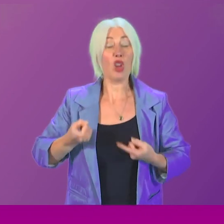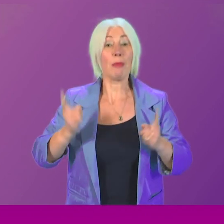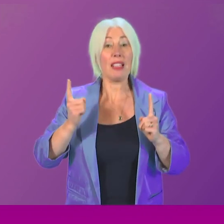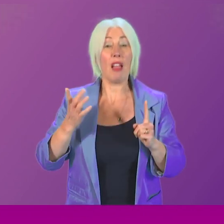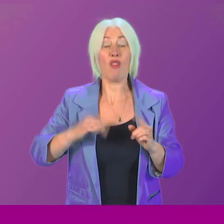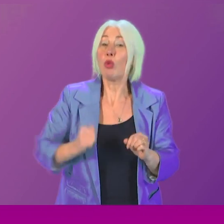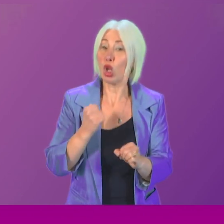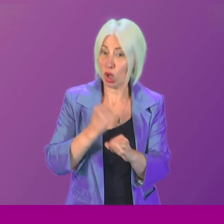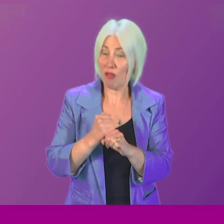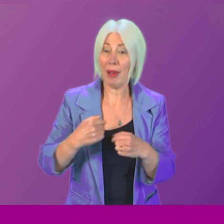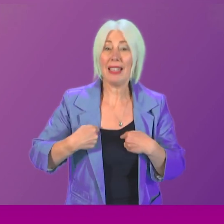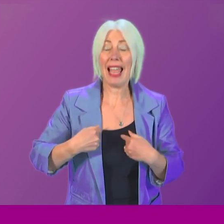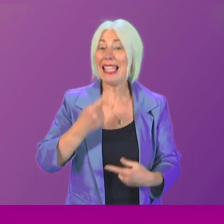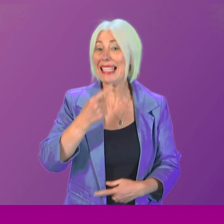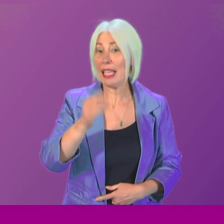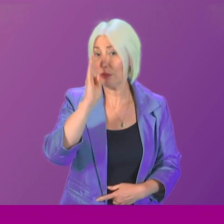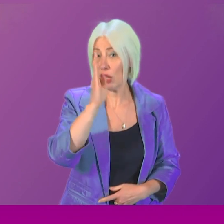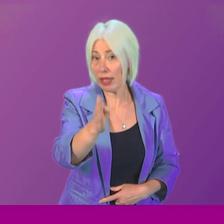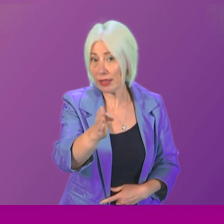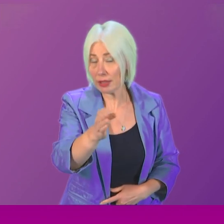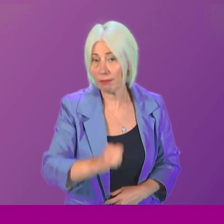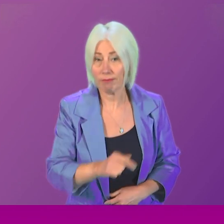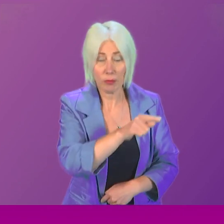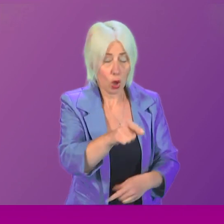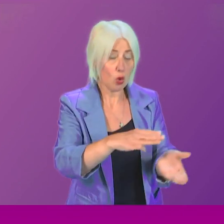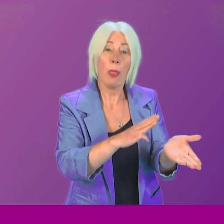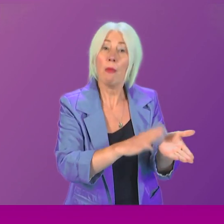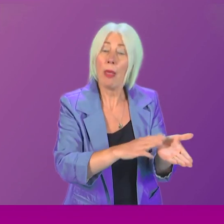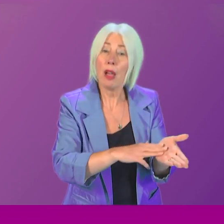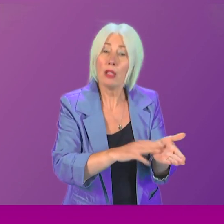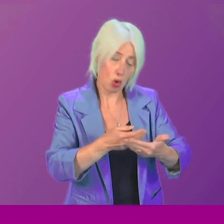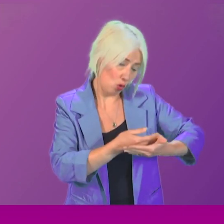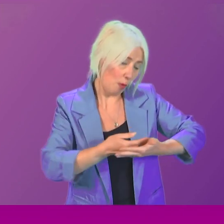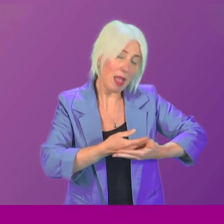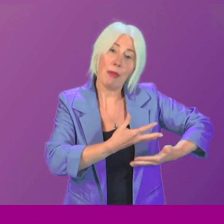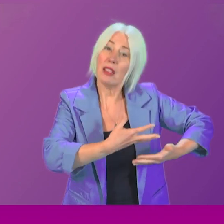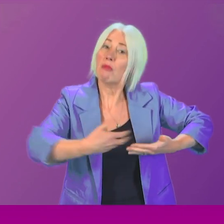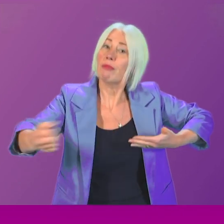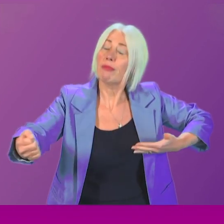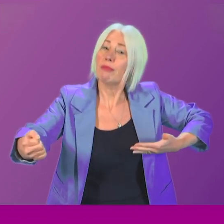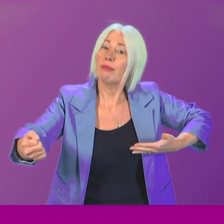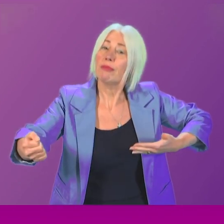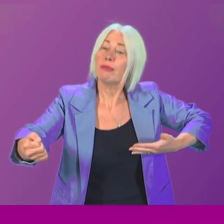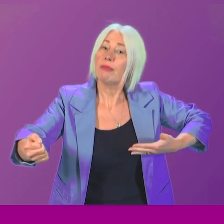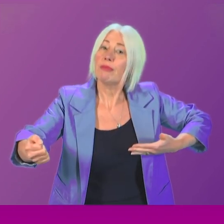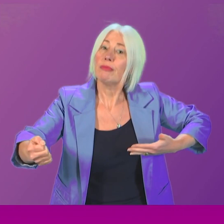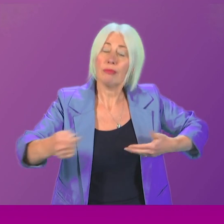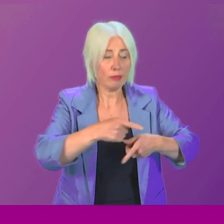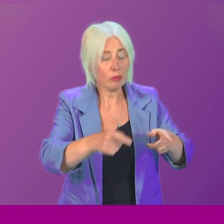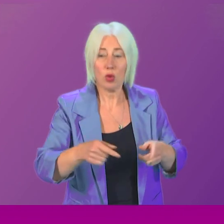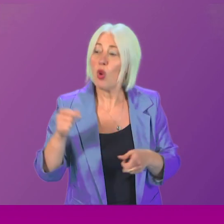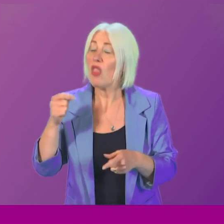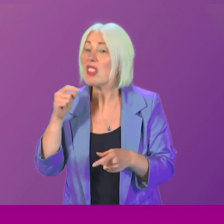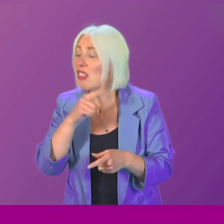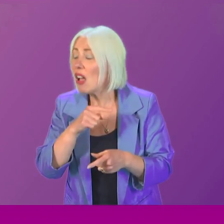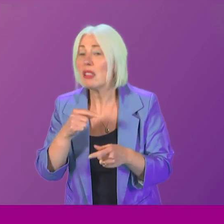Government, I say directly to the mothers who had their babies taken away from them, to the sons and the